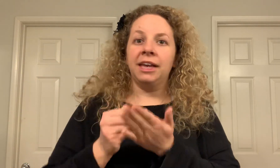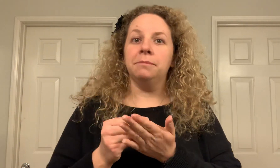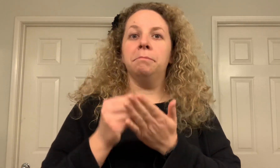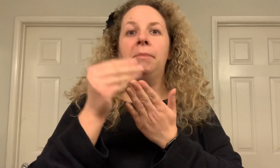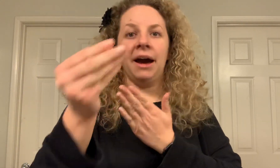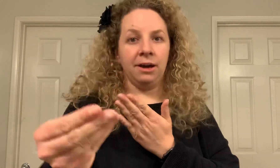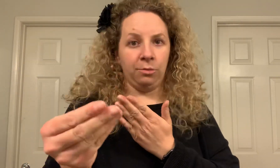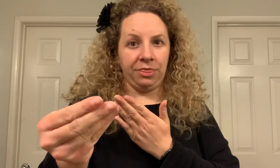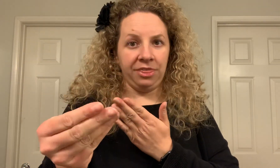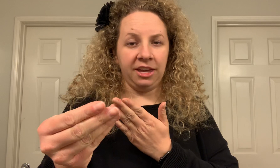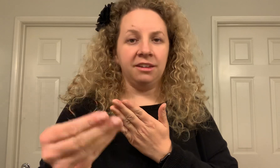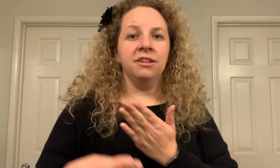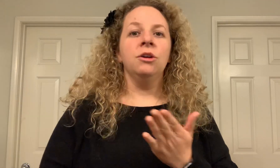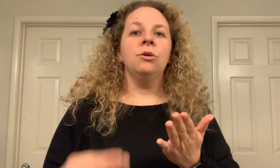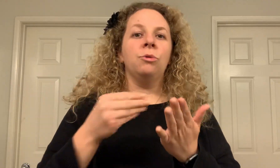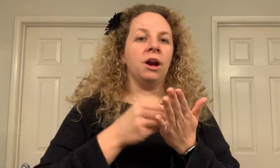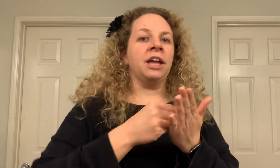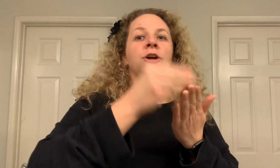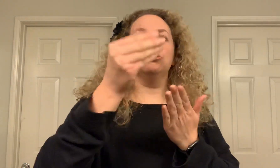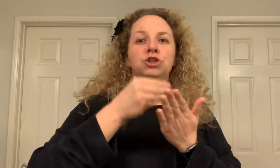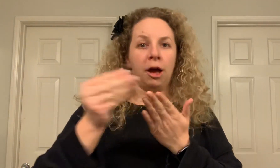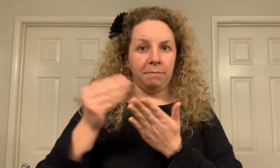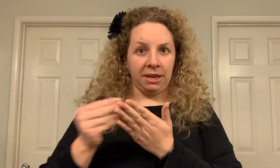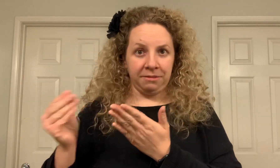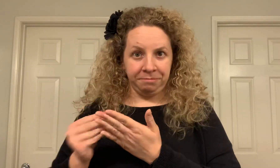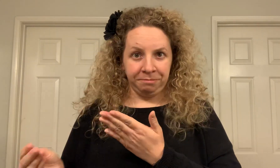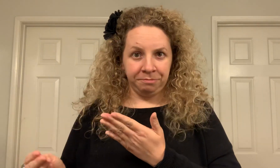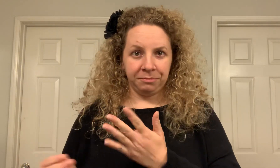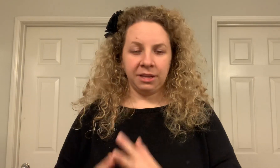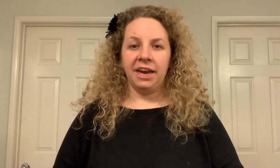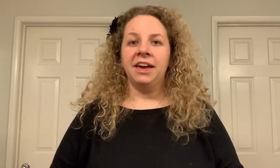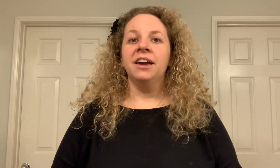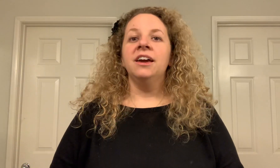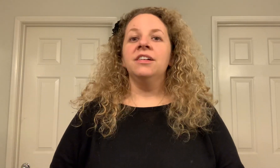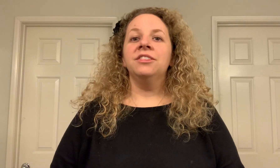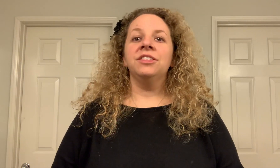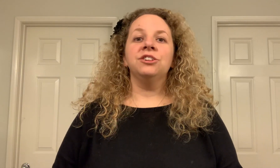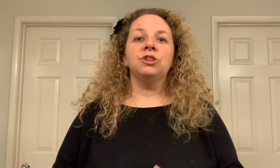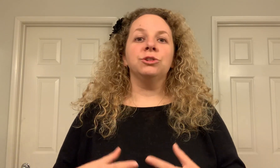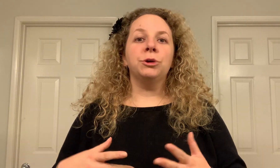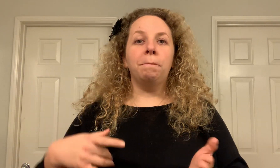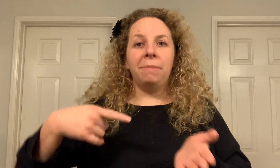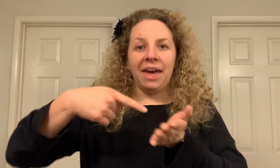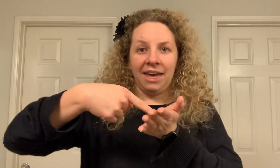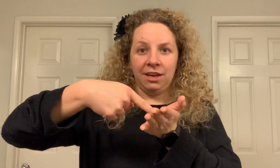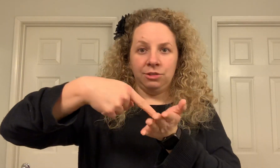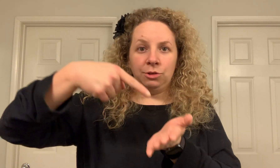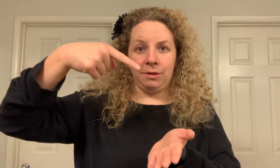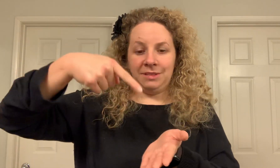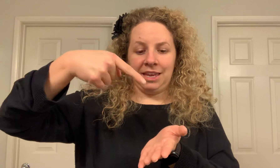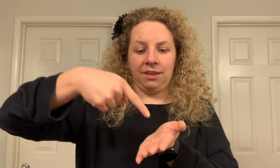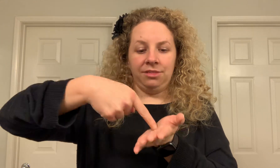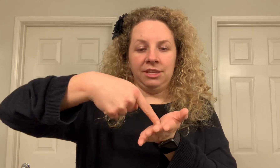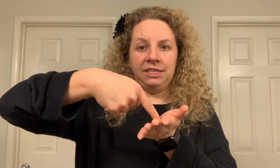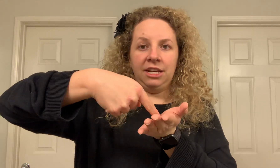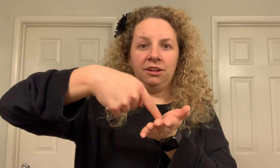can buy one thing or I can go shopping. Okay, then there's also pay. So I'm taking this here